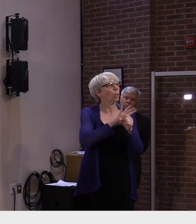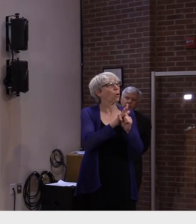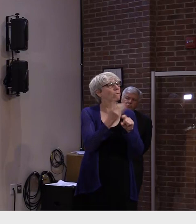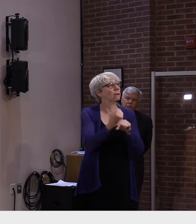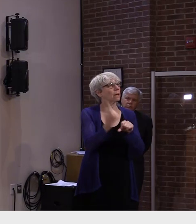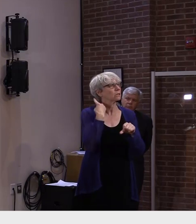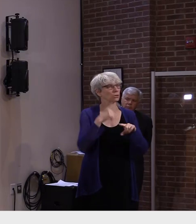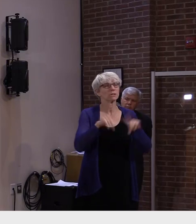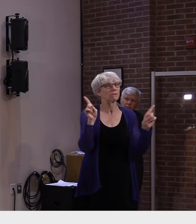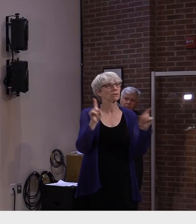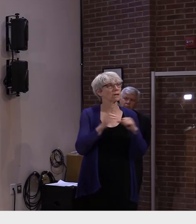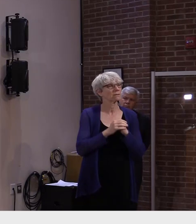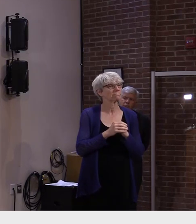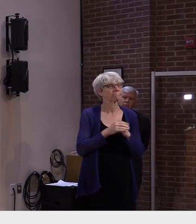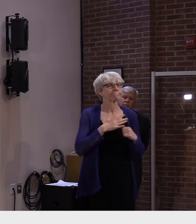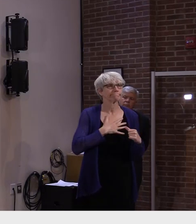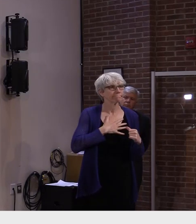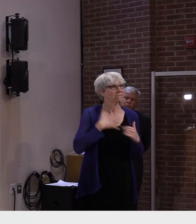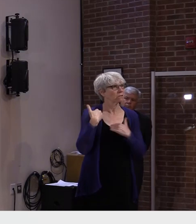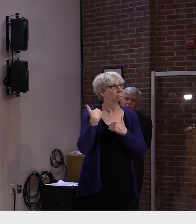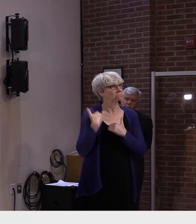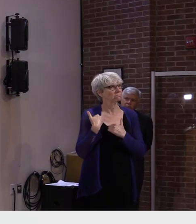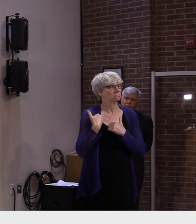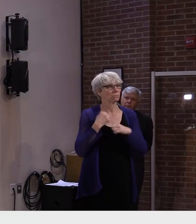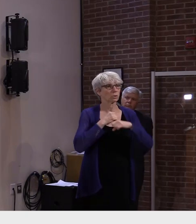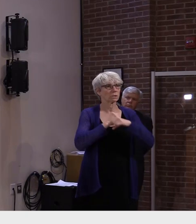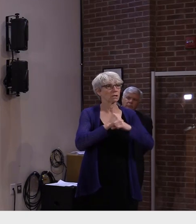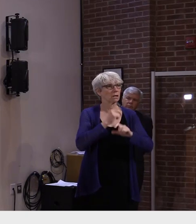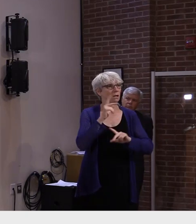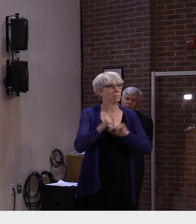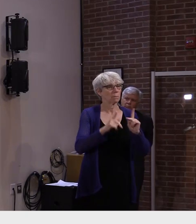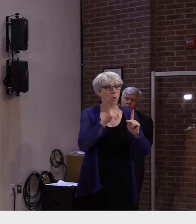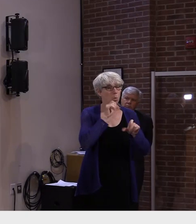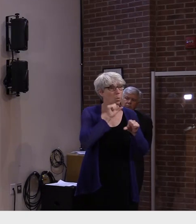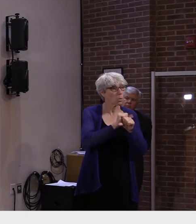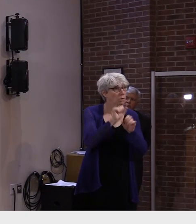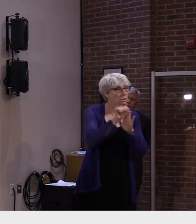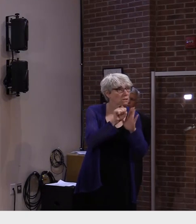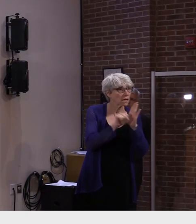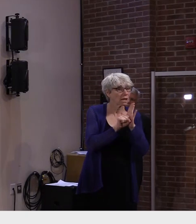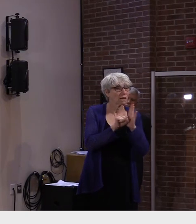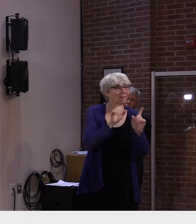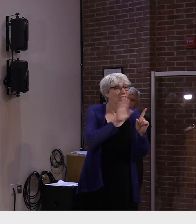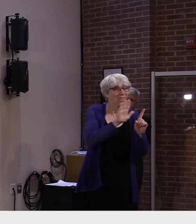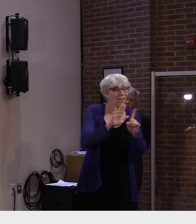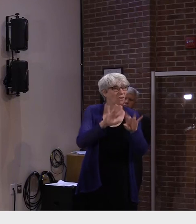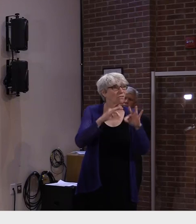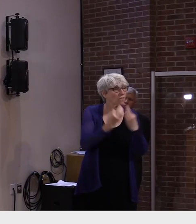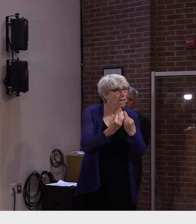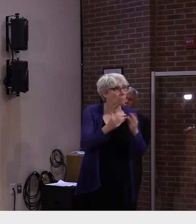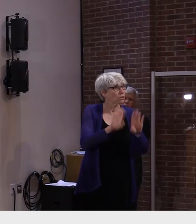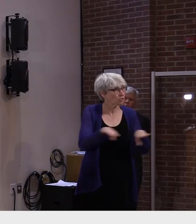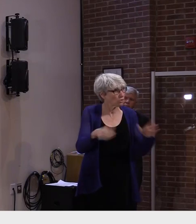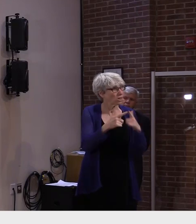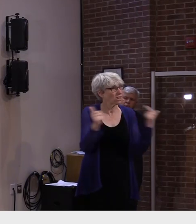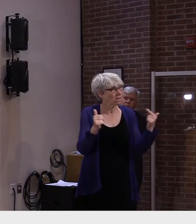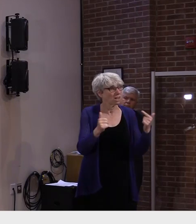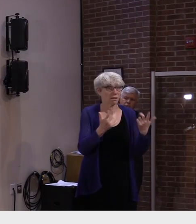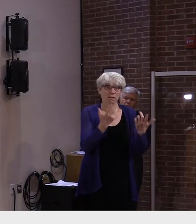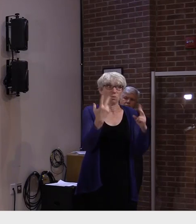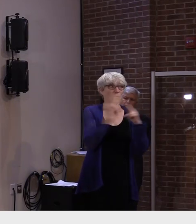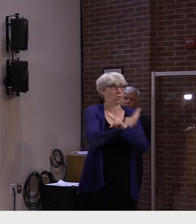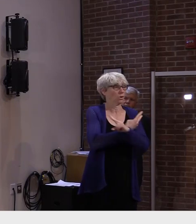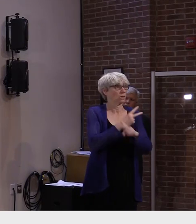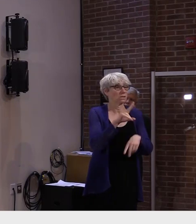most vulnerable under our care, and I think those in the veterans' home, the